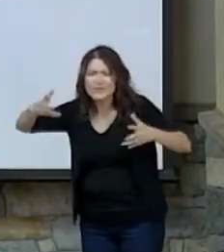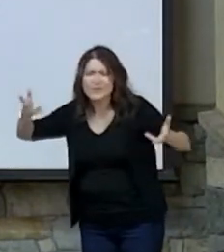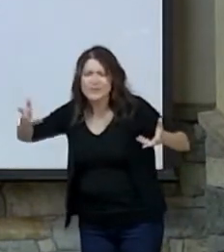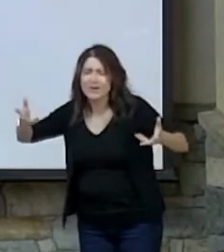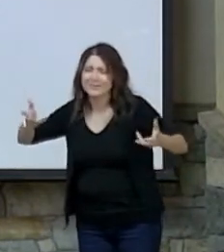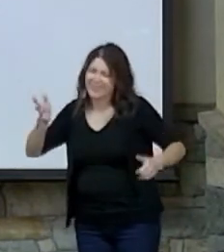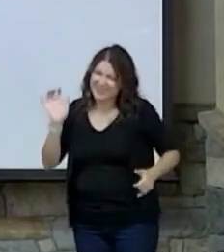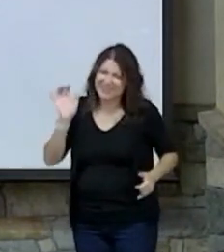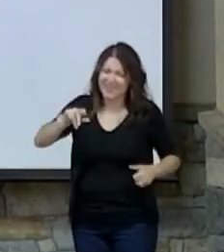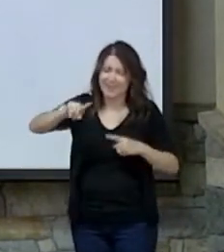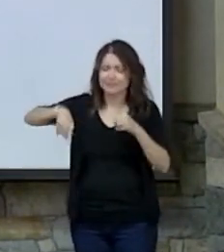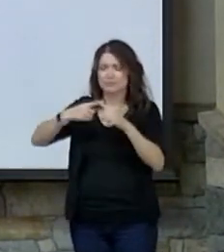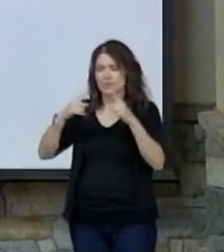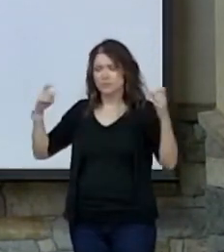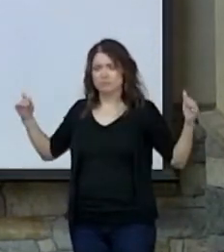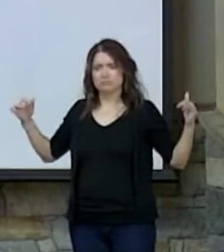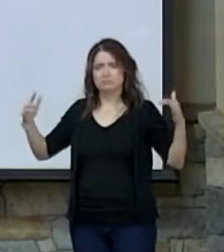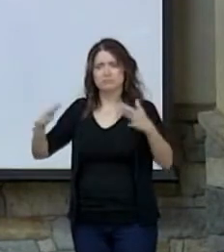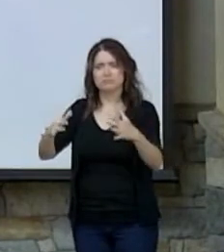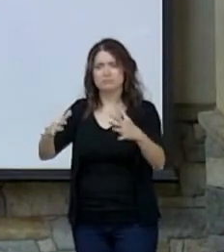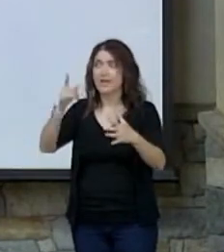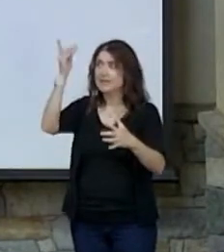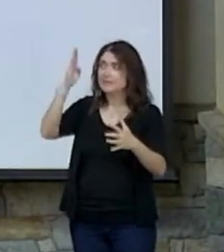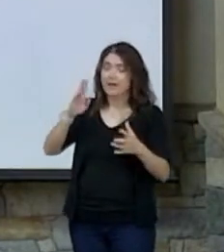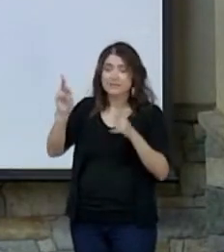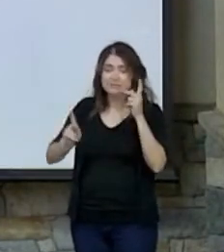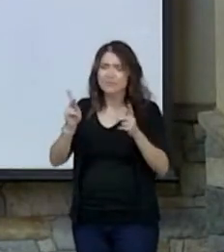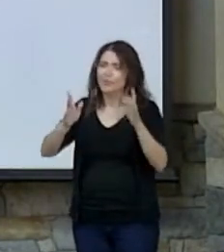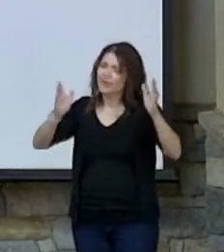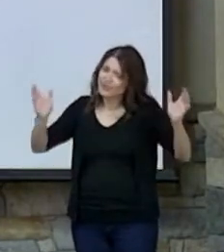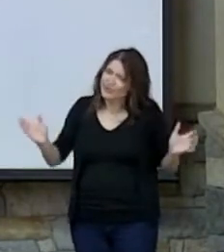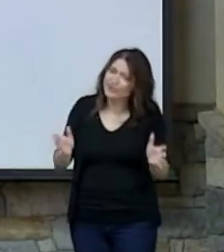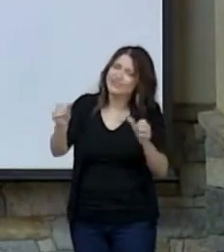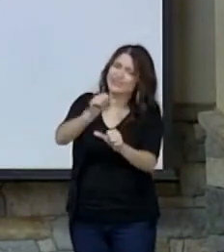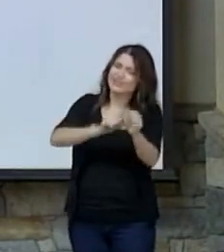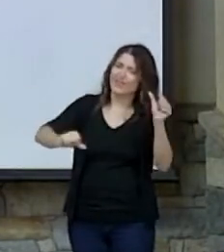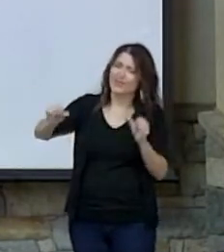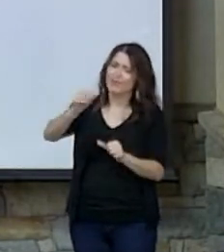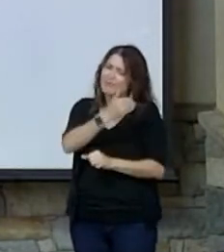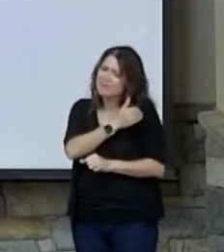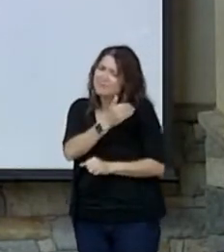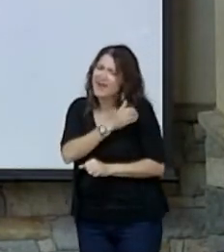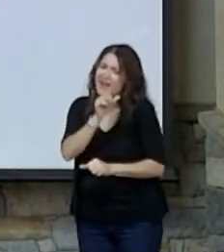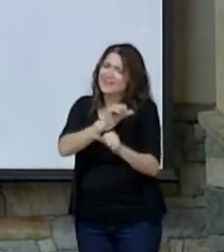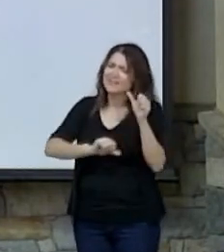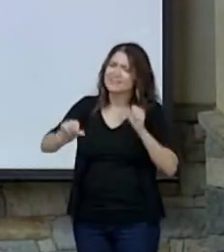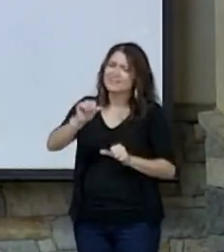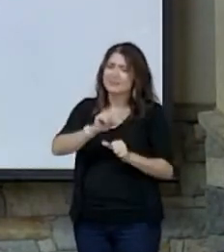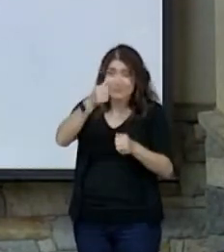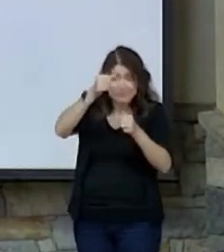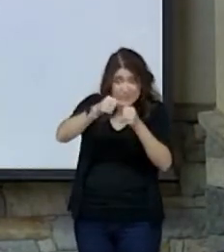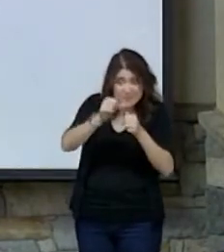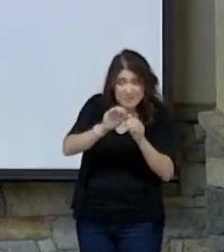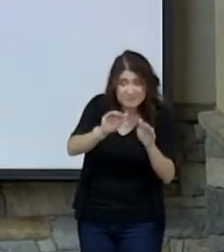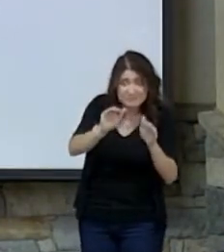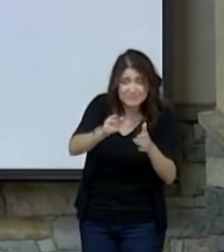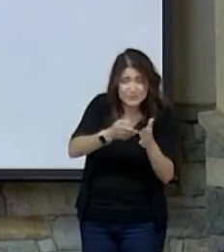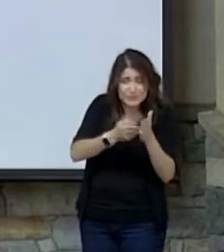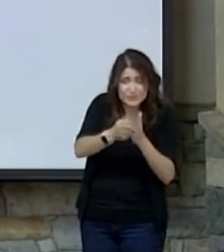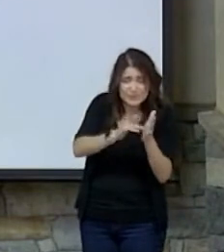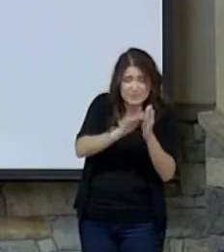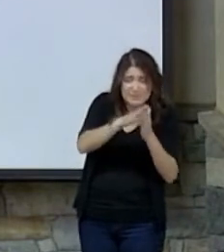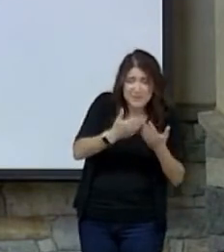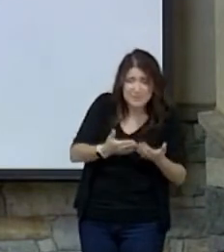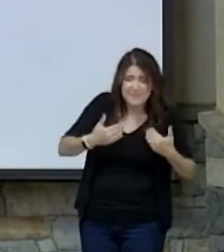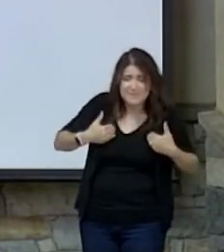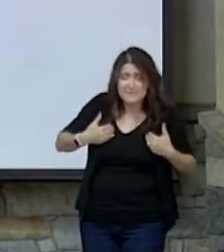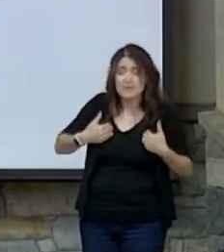as God's people and we encourage each other. We remind each other of the truths found in scripture and